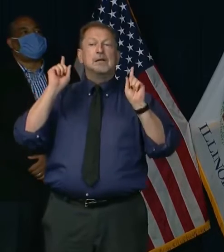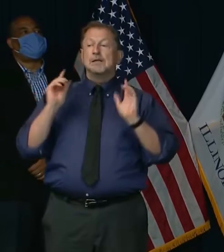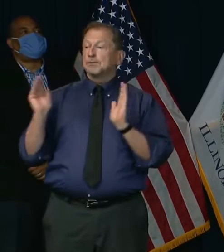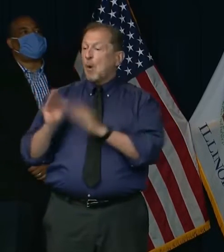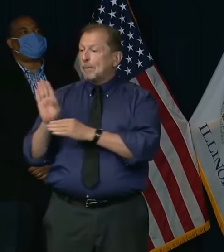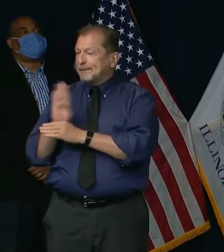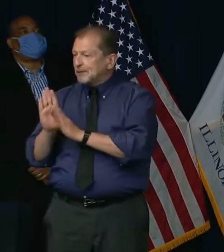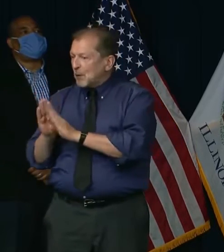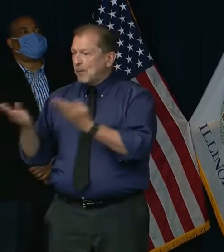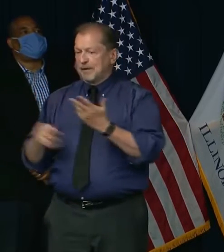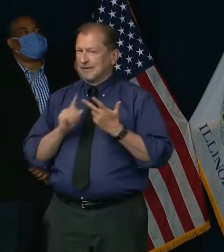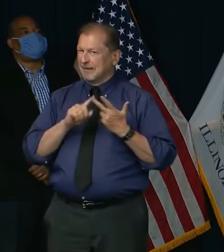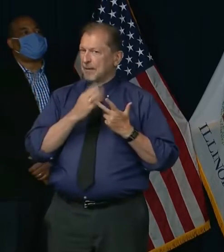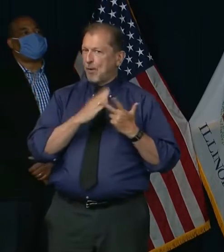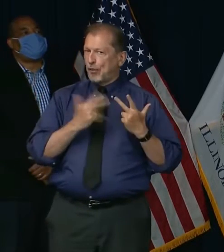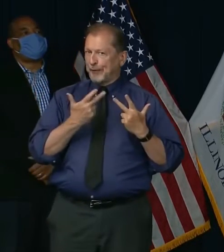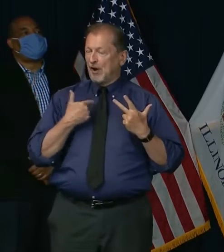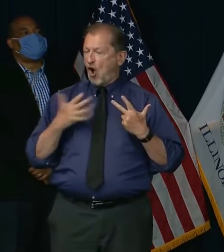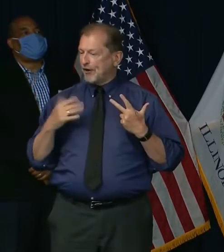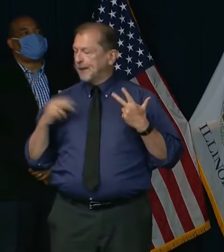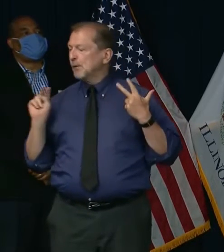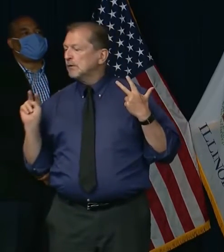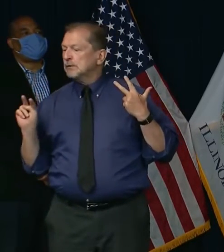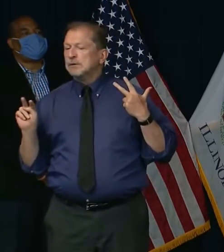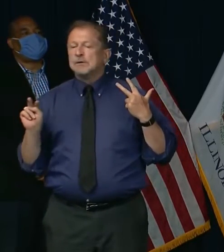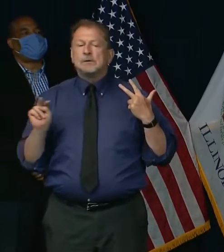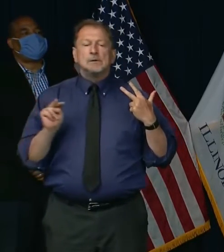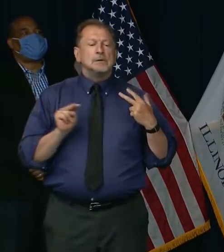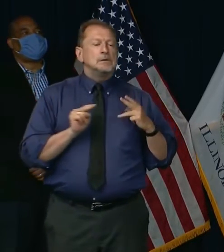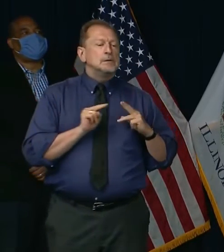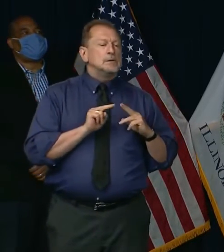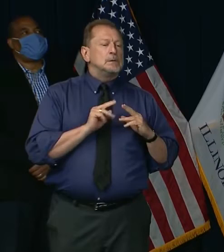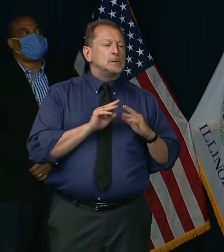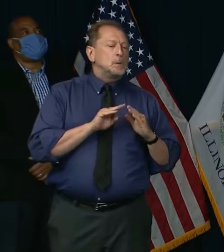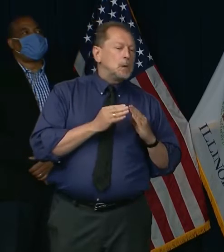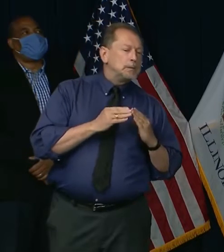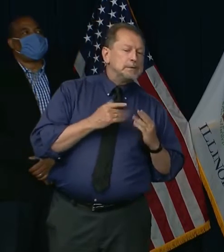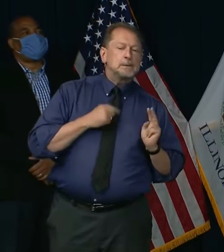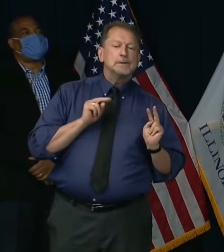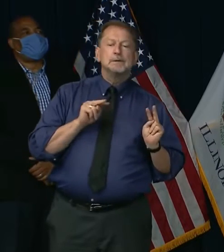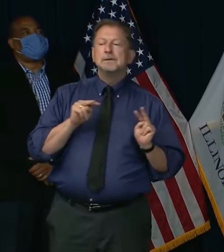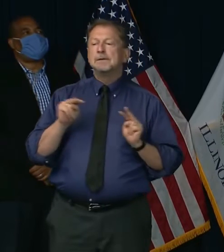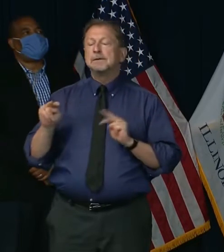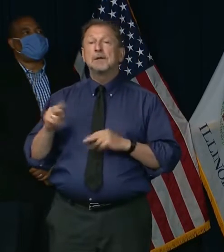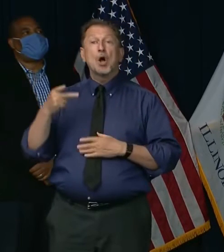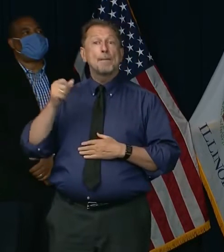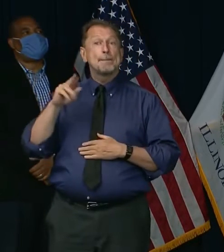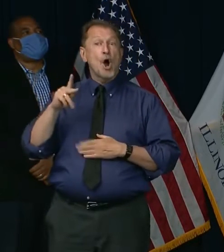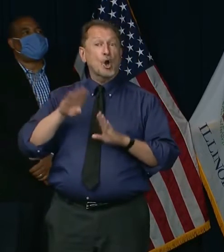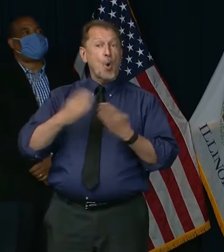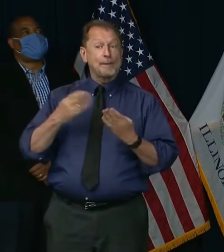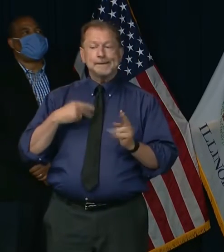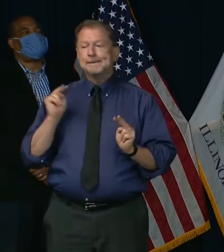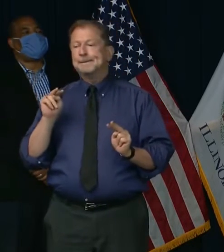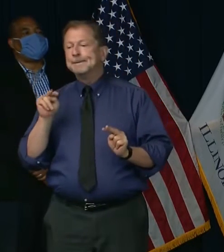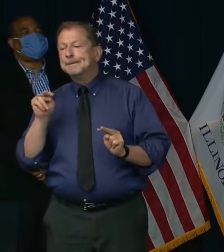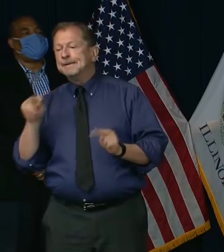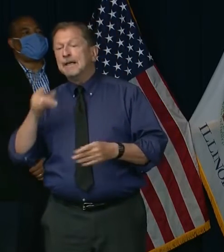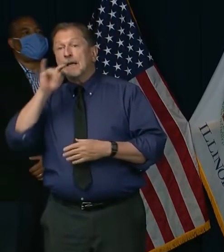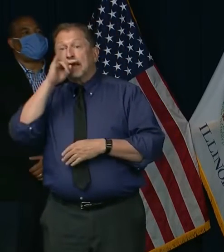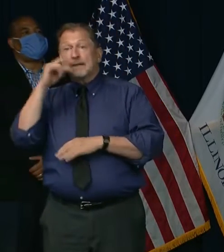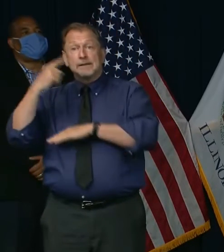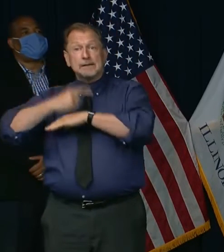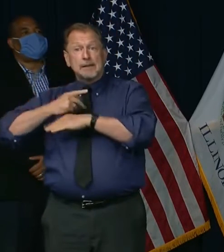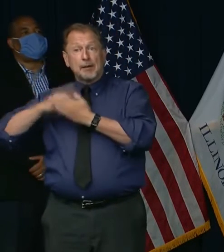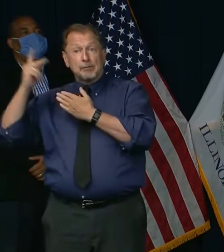businesses in every part of the state have opened their doors again safely, as did our state parks, kids' day camps, and kids'